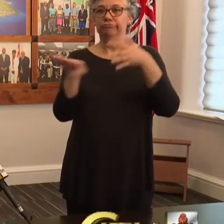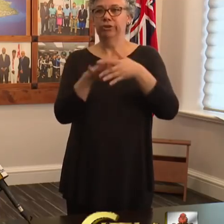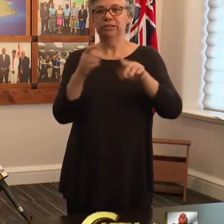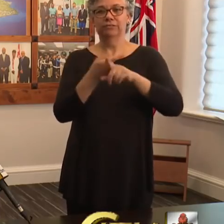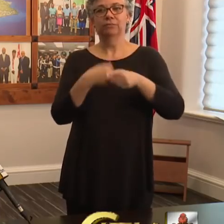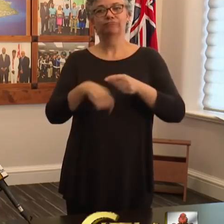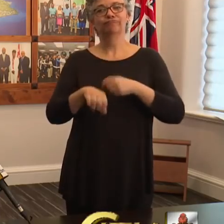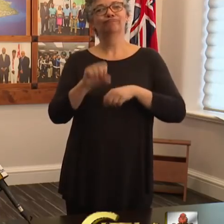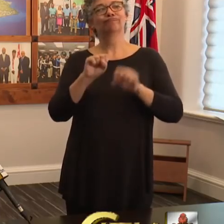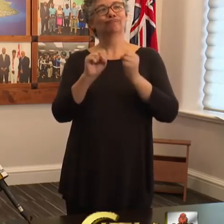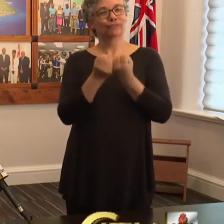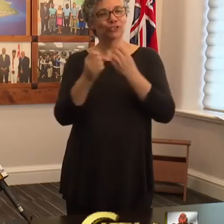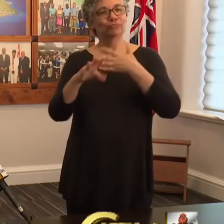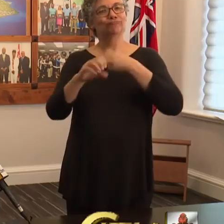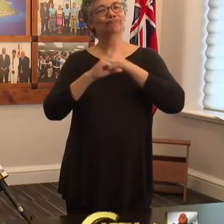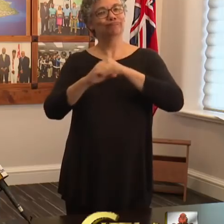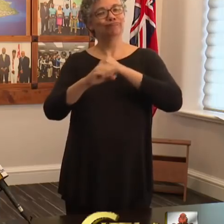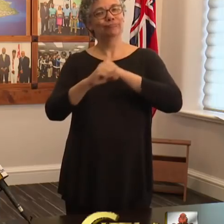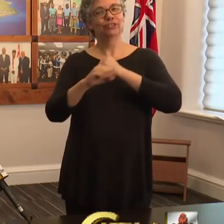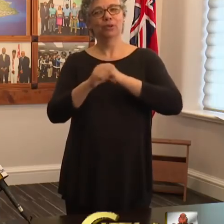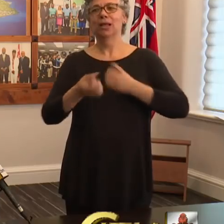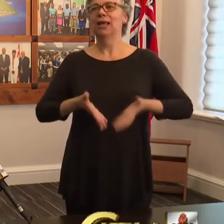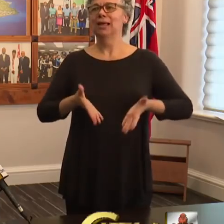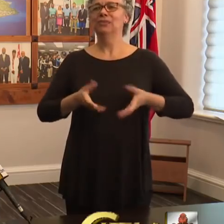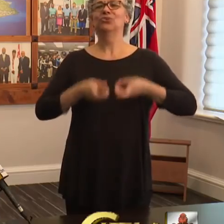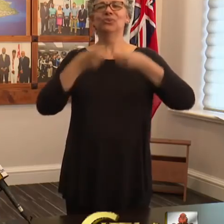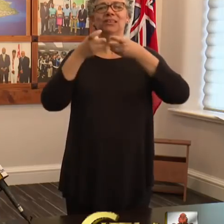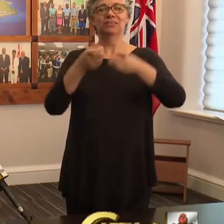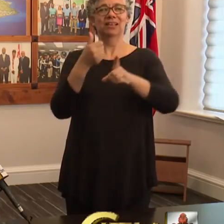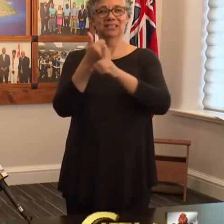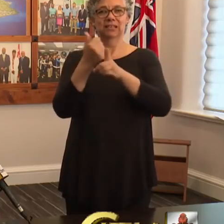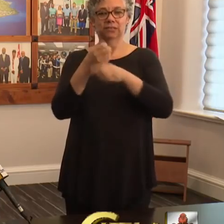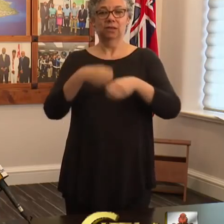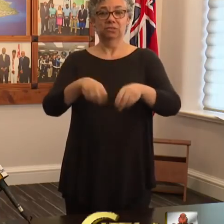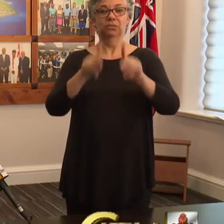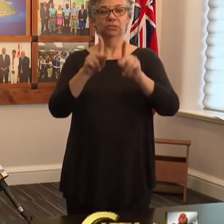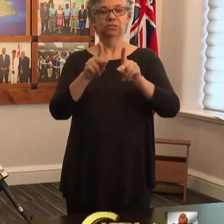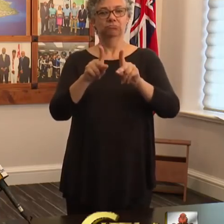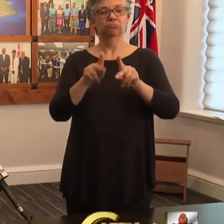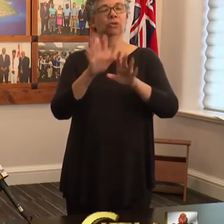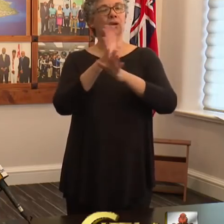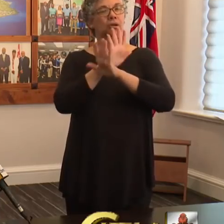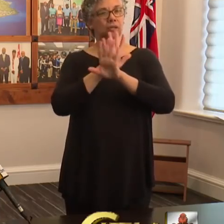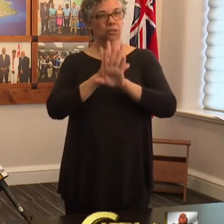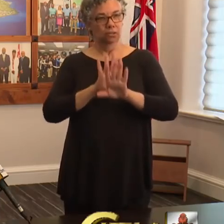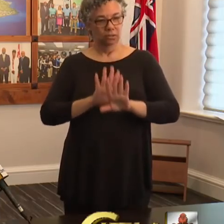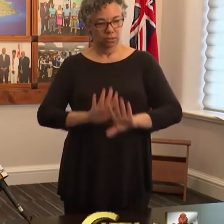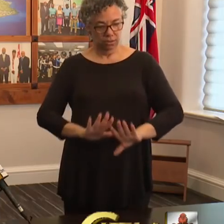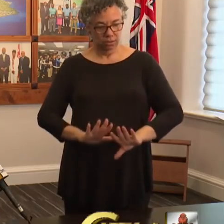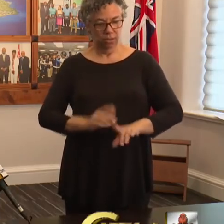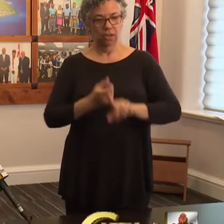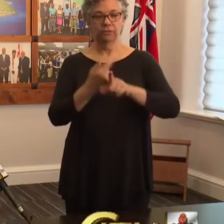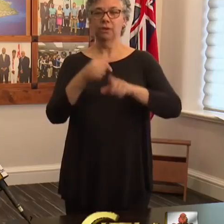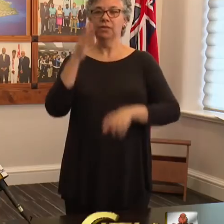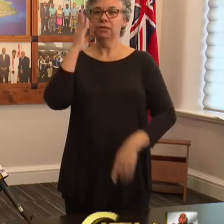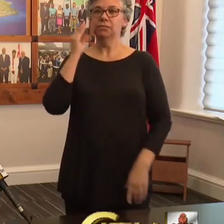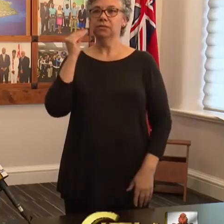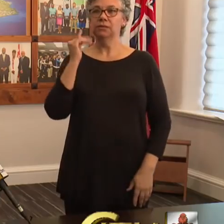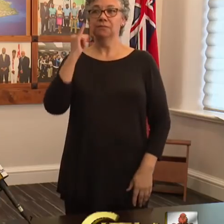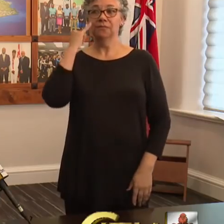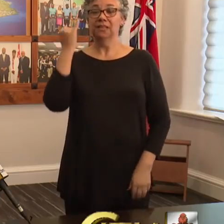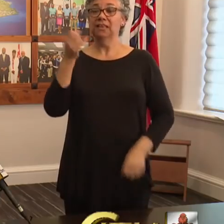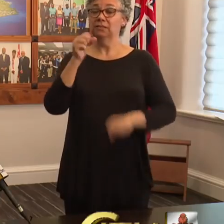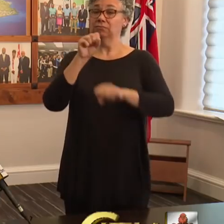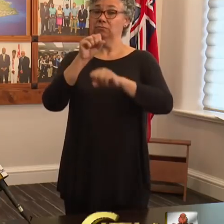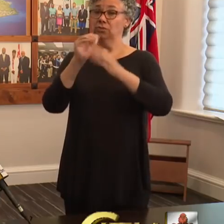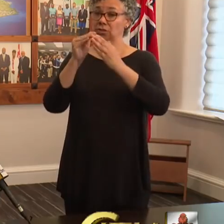media and social media to allow ourselves that opportunity to debrief from those experiences. If sheltering with